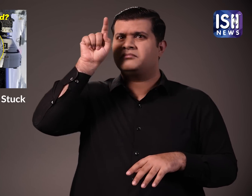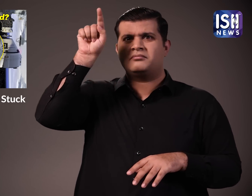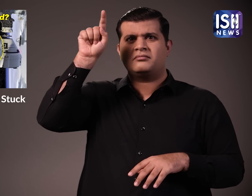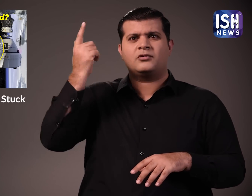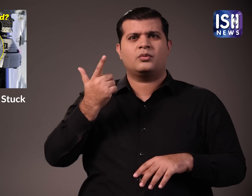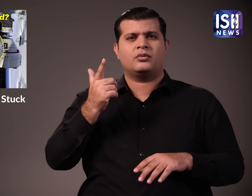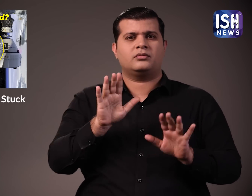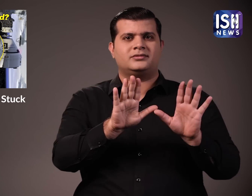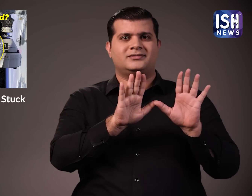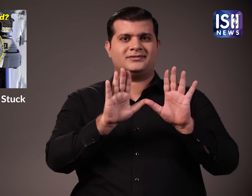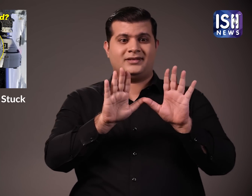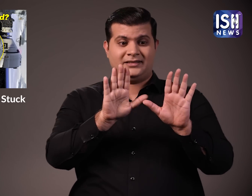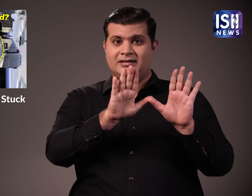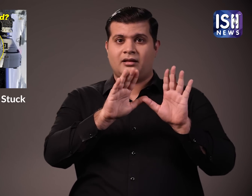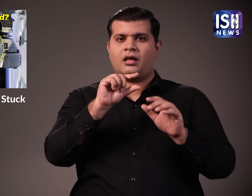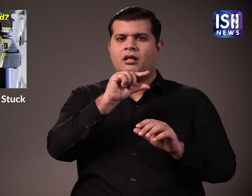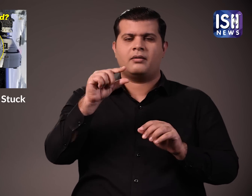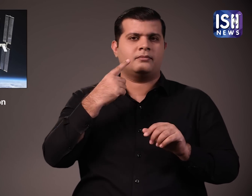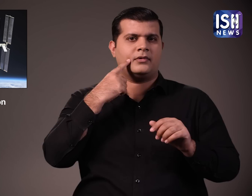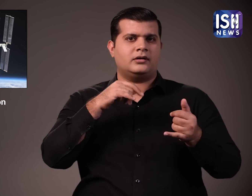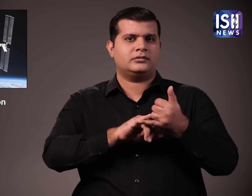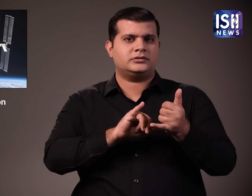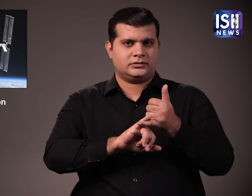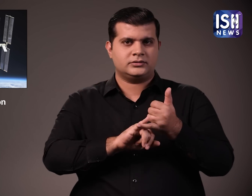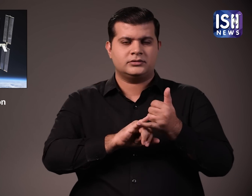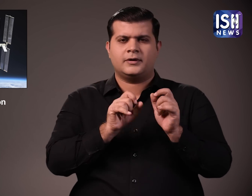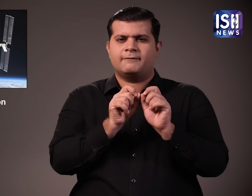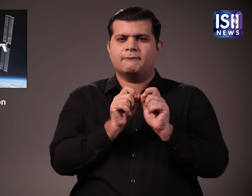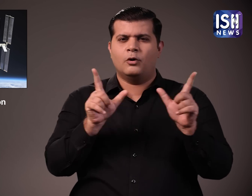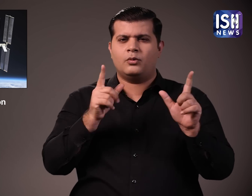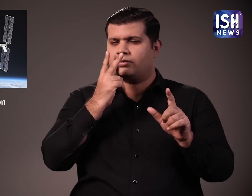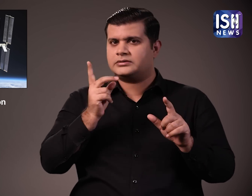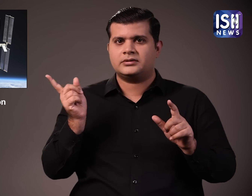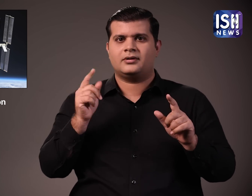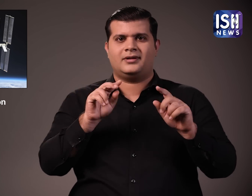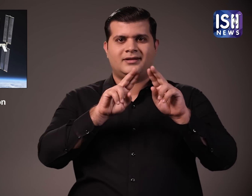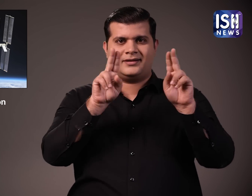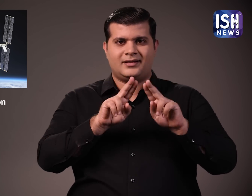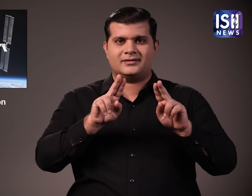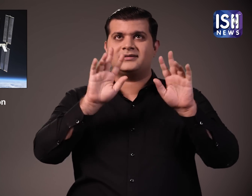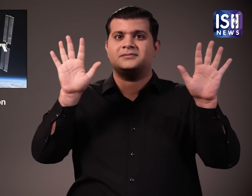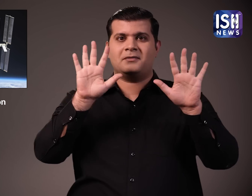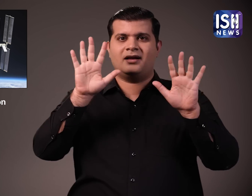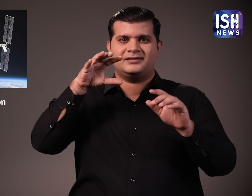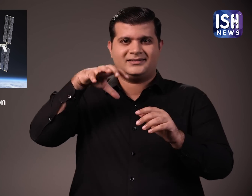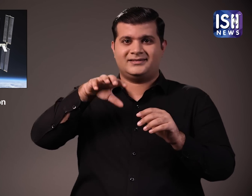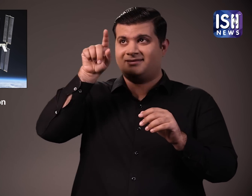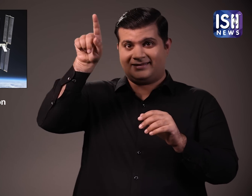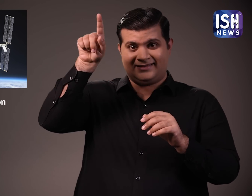launched. The spacecraft was headed towards the ISS. As you can see here, it